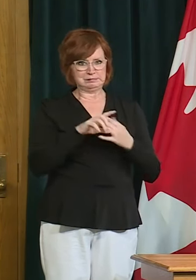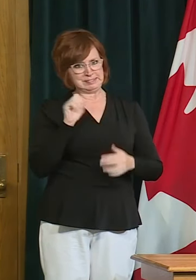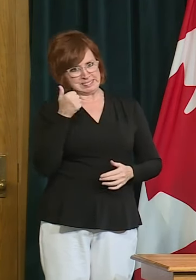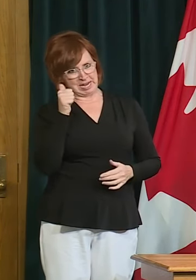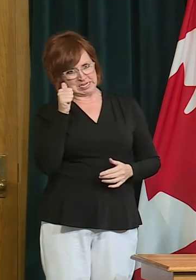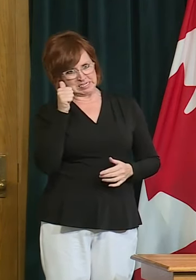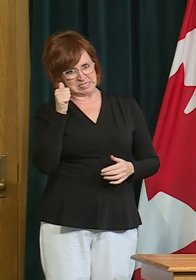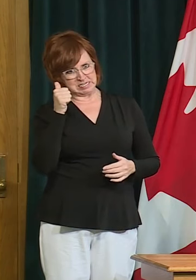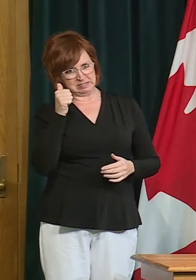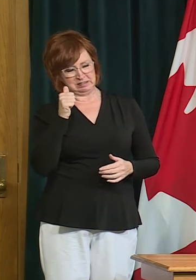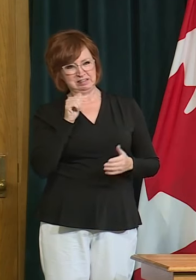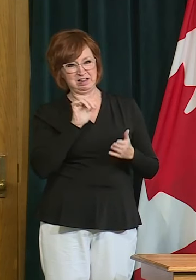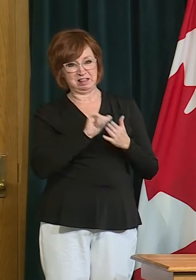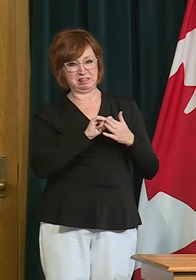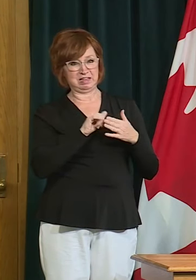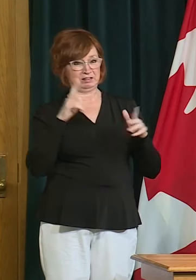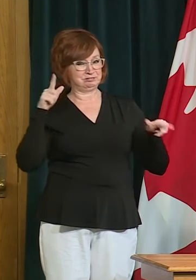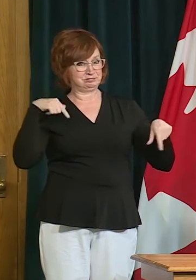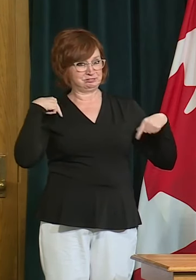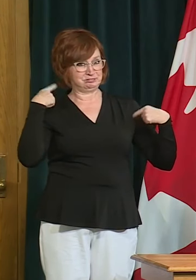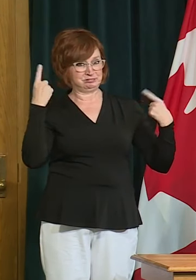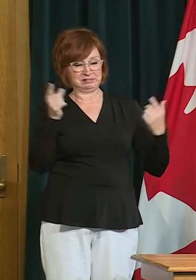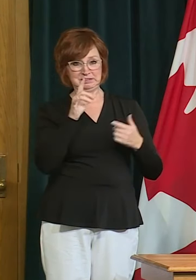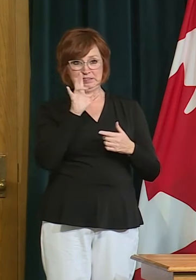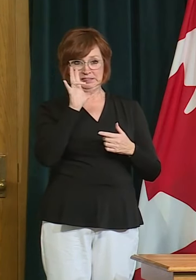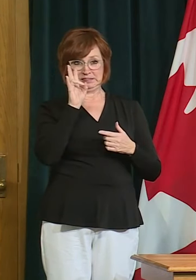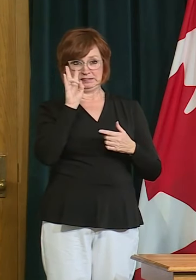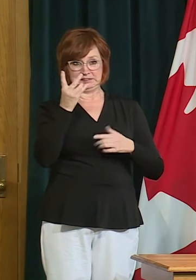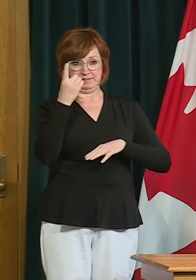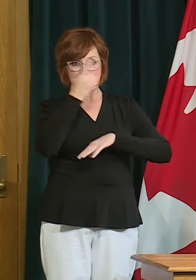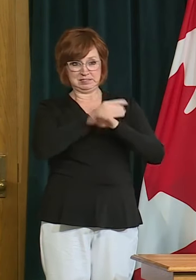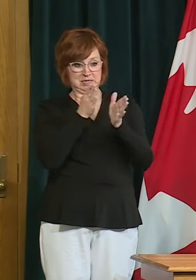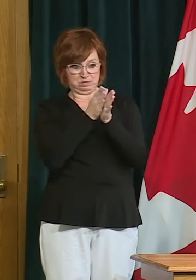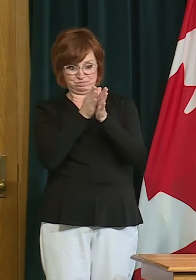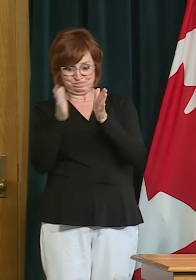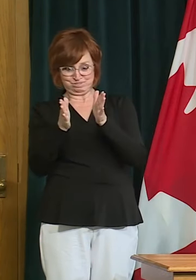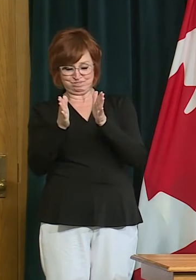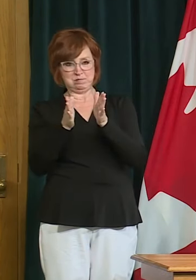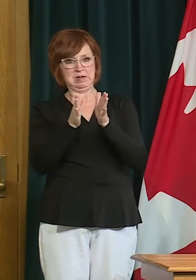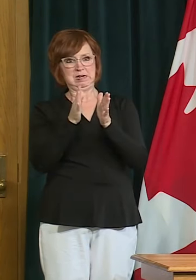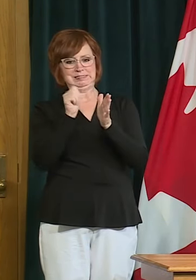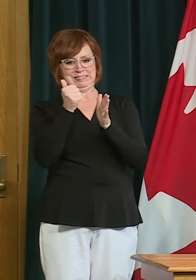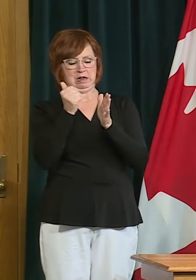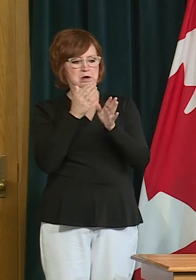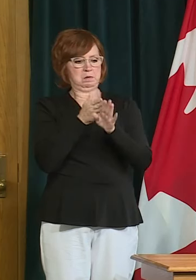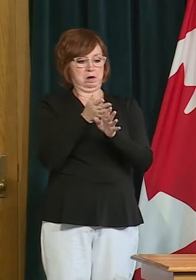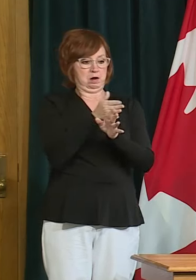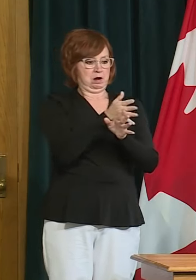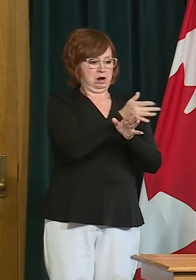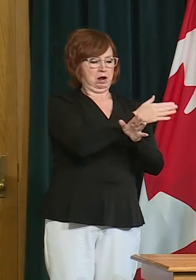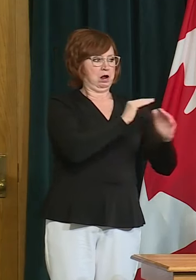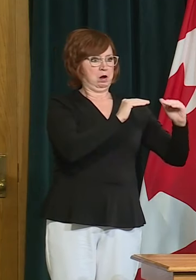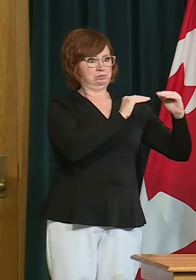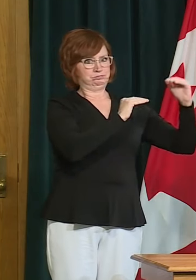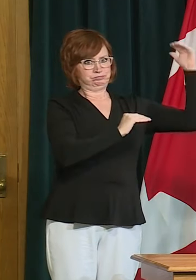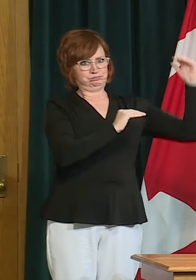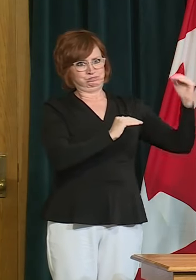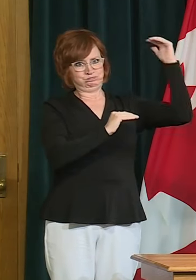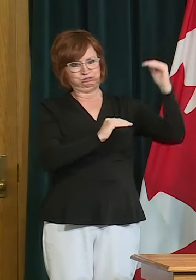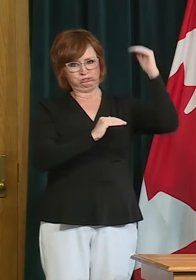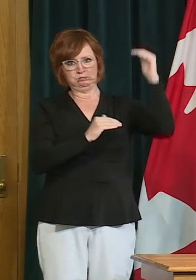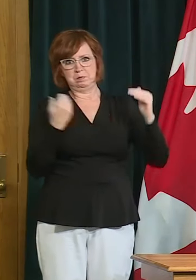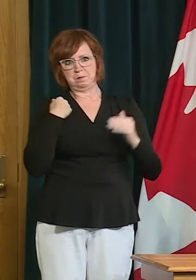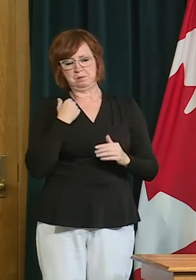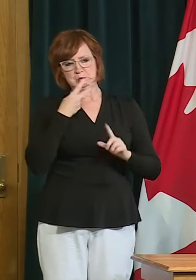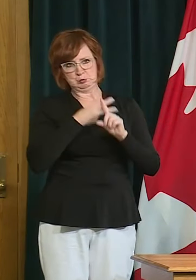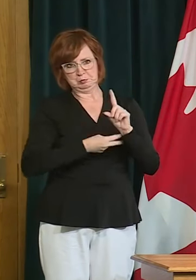is the lowest number of new cases in any seven-day period since COVID was first detected in our province back in March. This is good news.